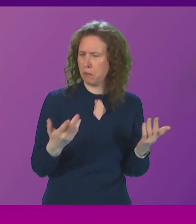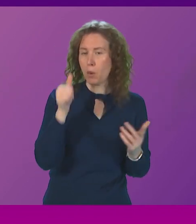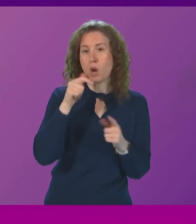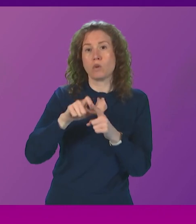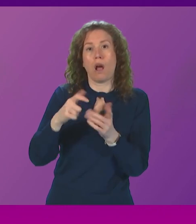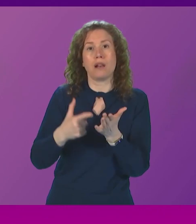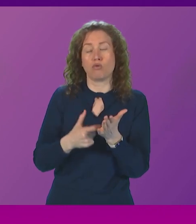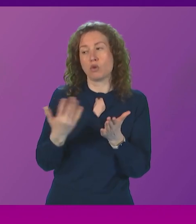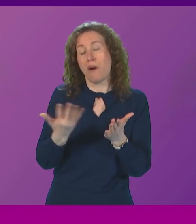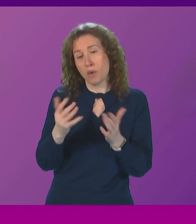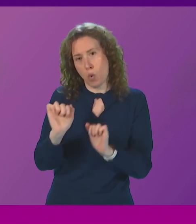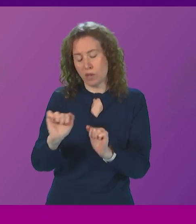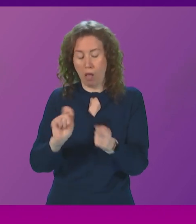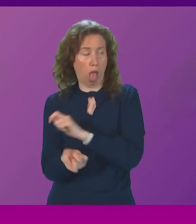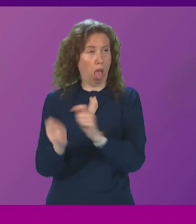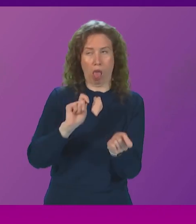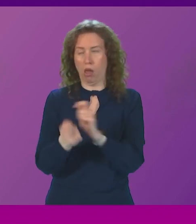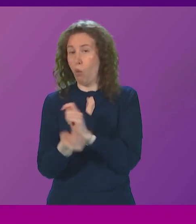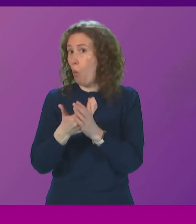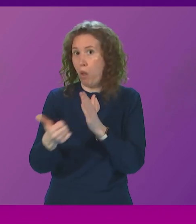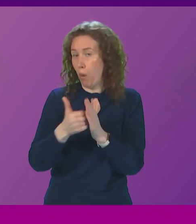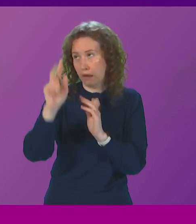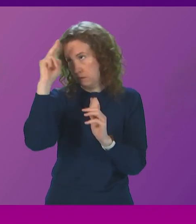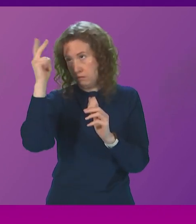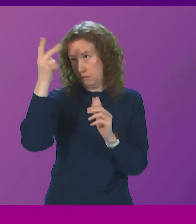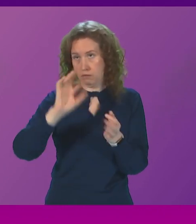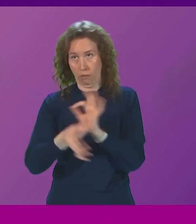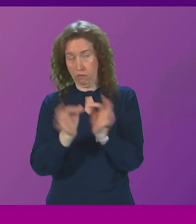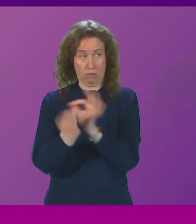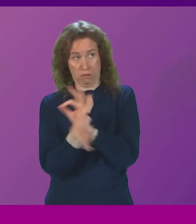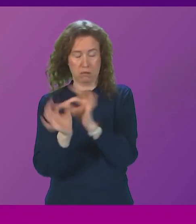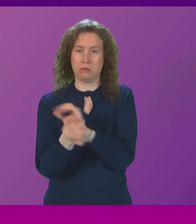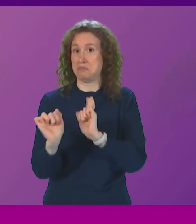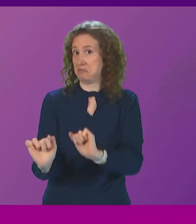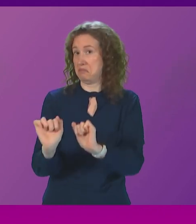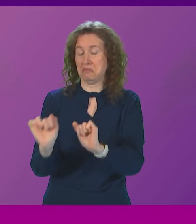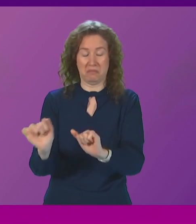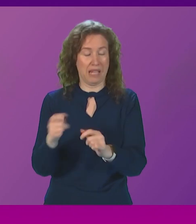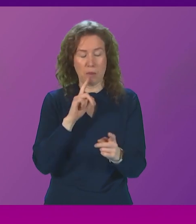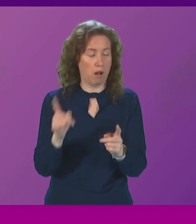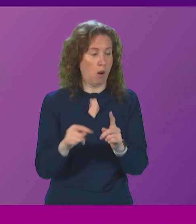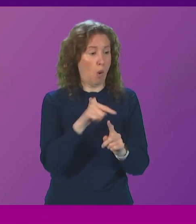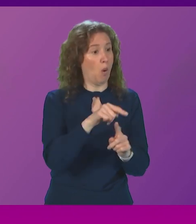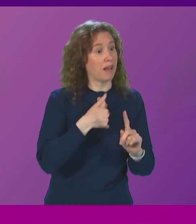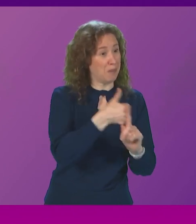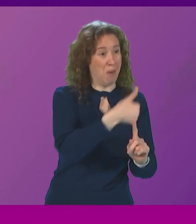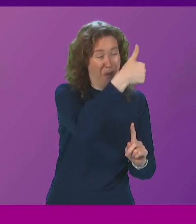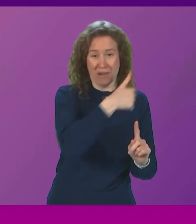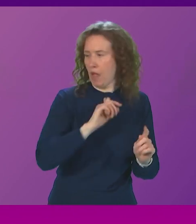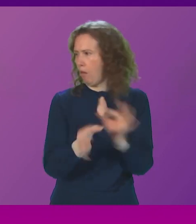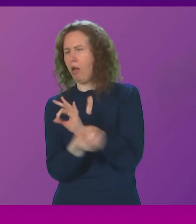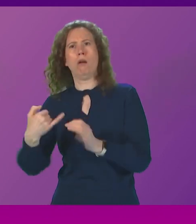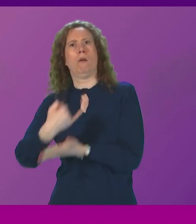Ross is known, of course, for flip-flopping all over the place on any issue of the day, flip-flopping on the issue of highly